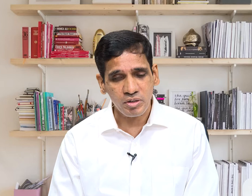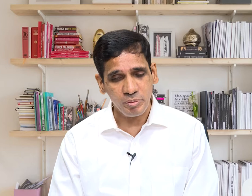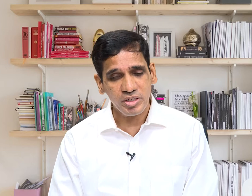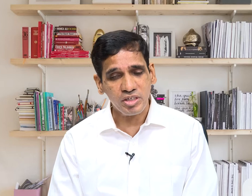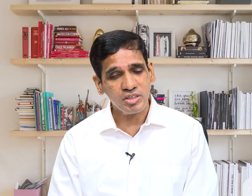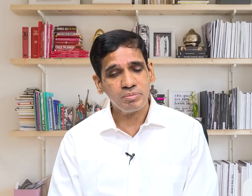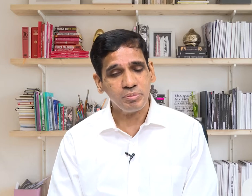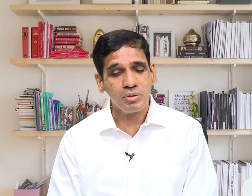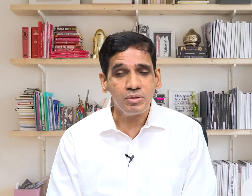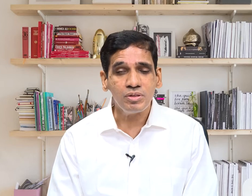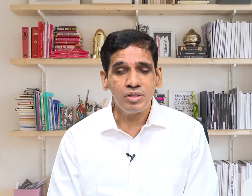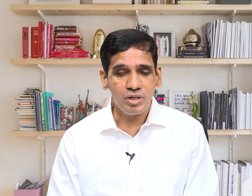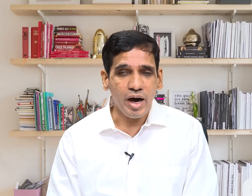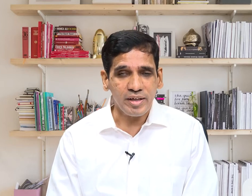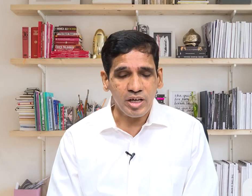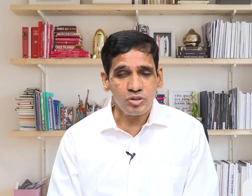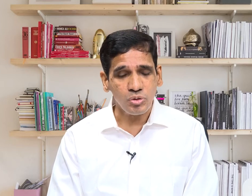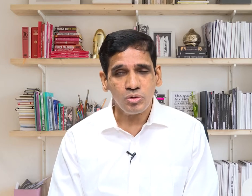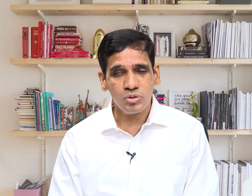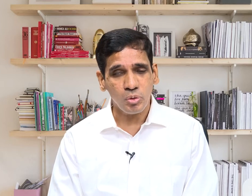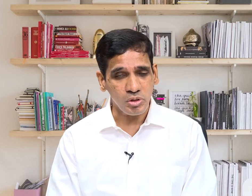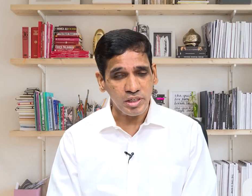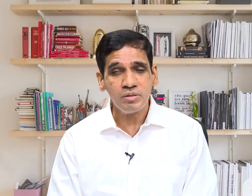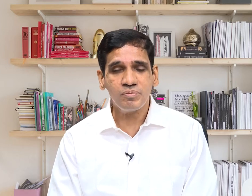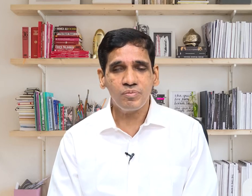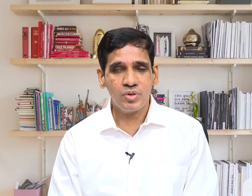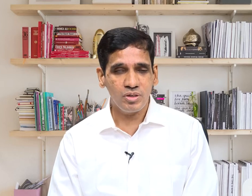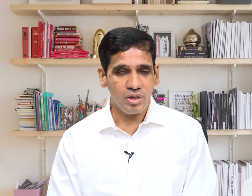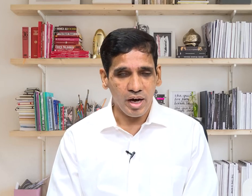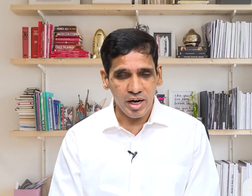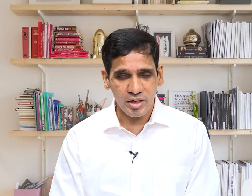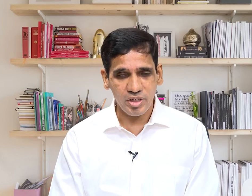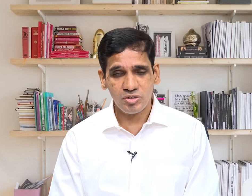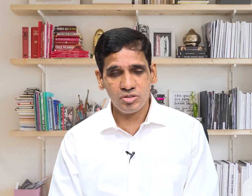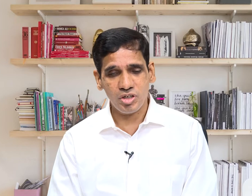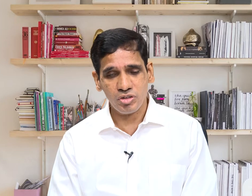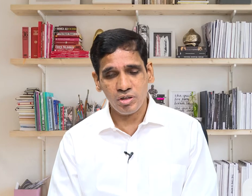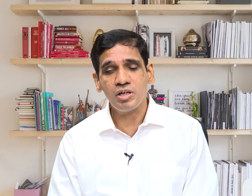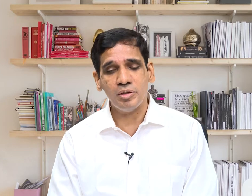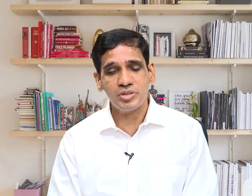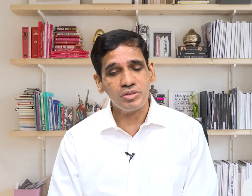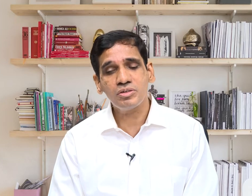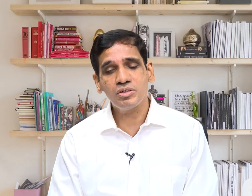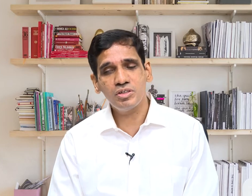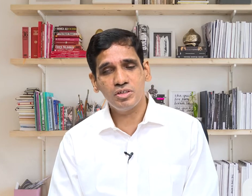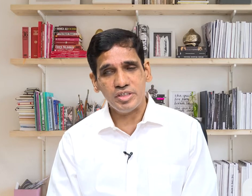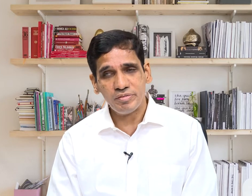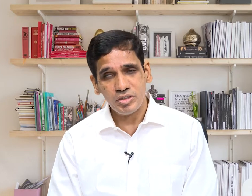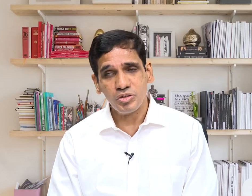communicating people and that too orally that's such a limited definition